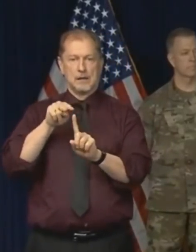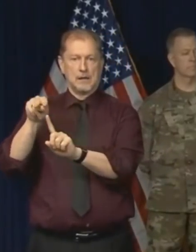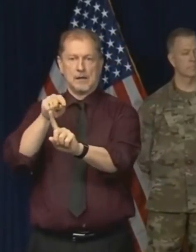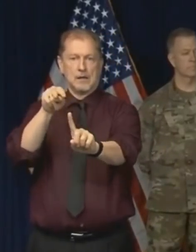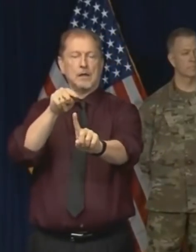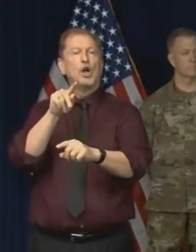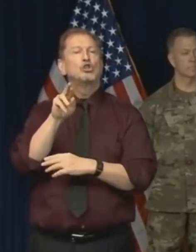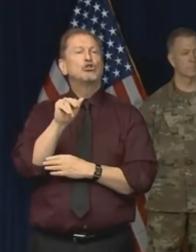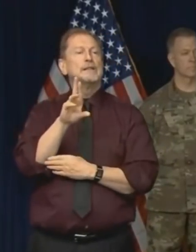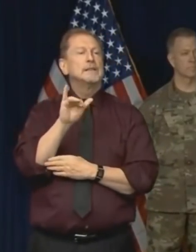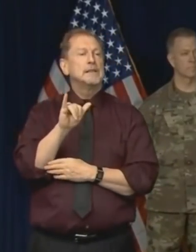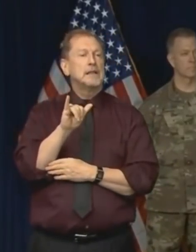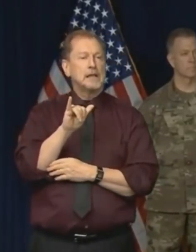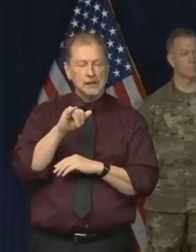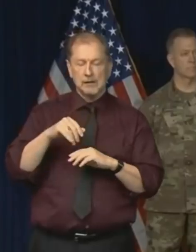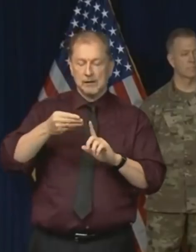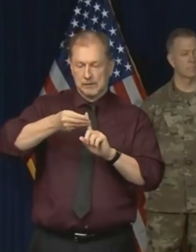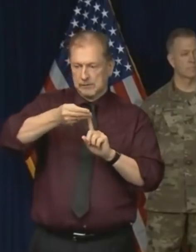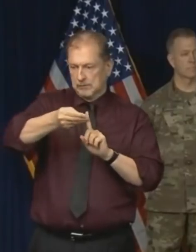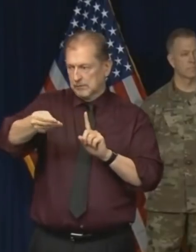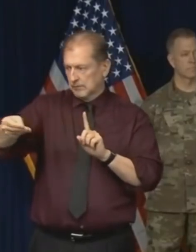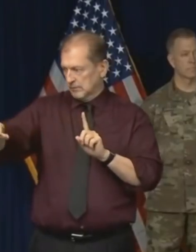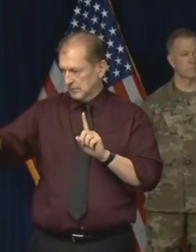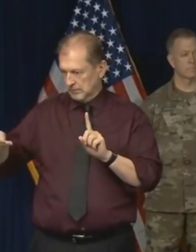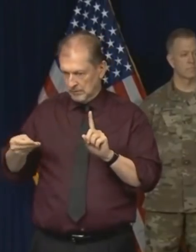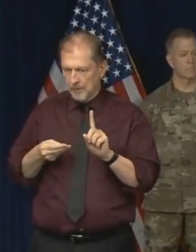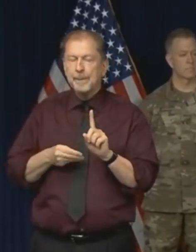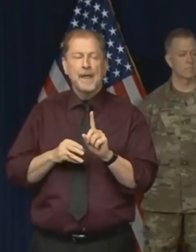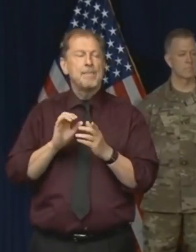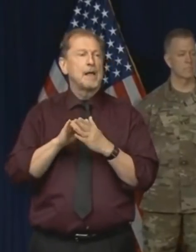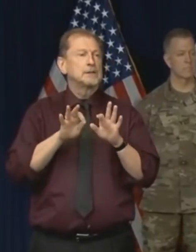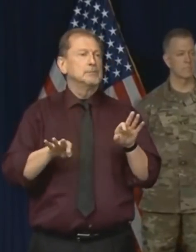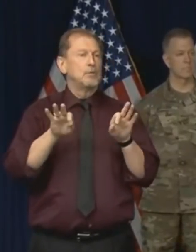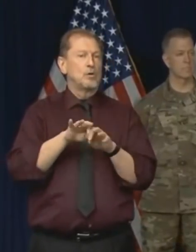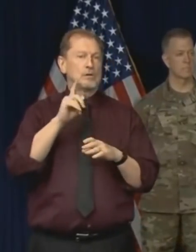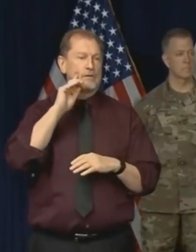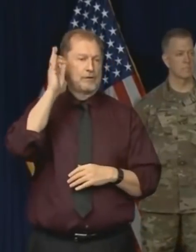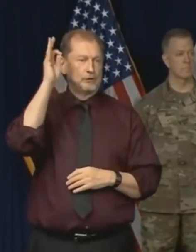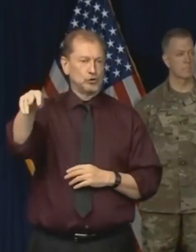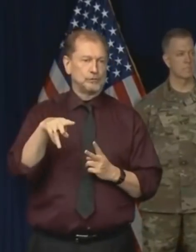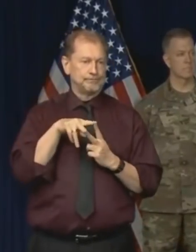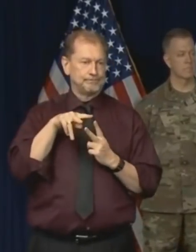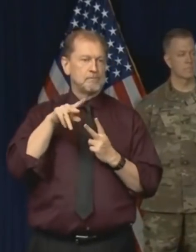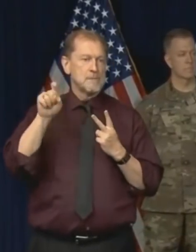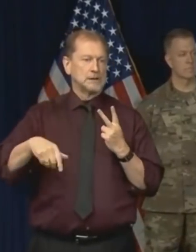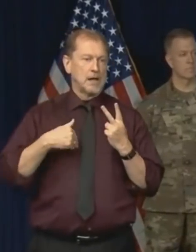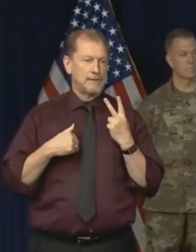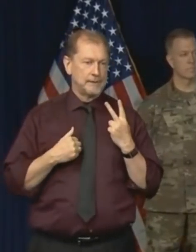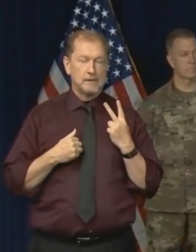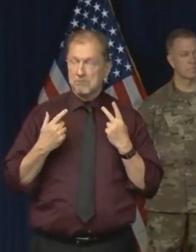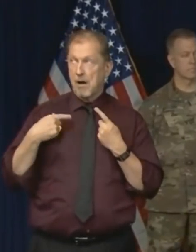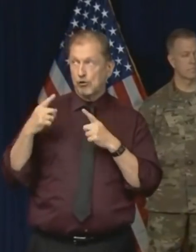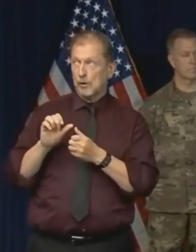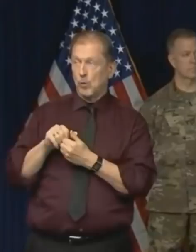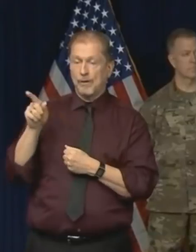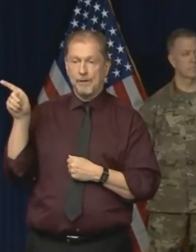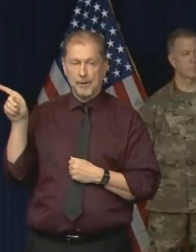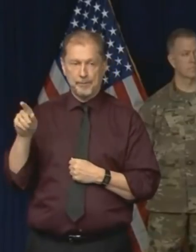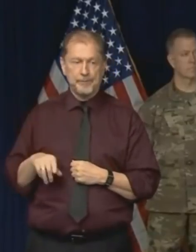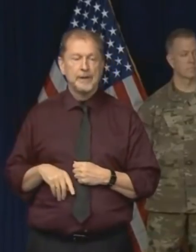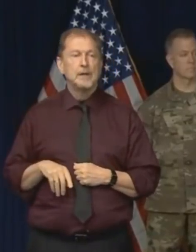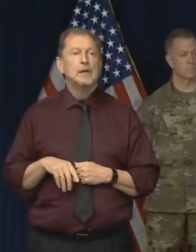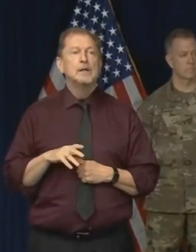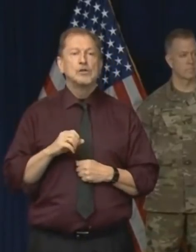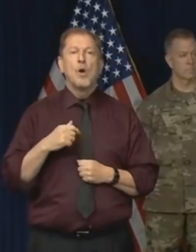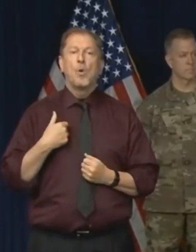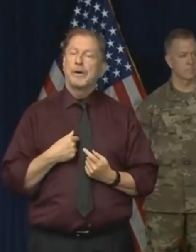what, you know, opening things looks like, what the future looks like. As I said a little earlier, and I completely agree. And so we've got to